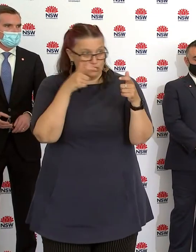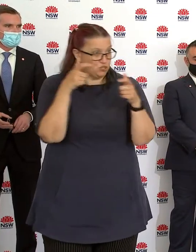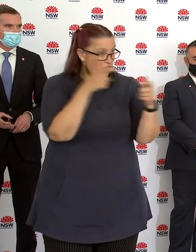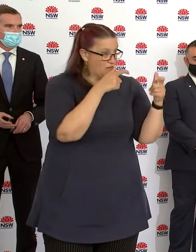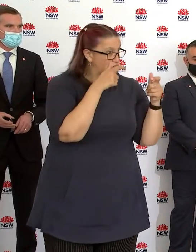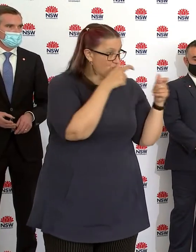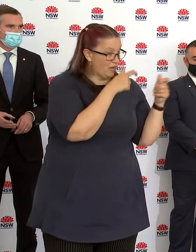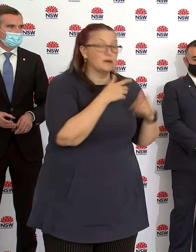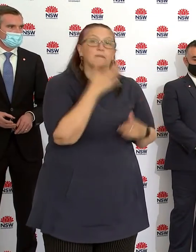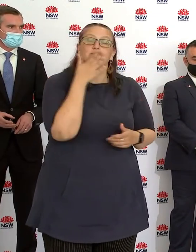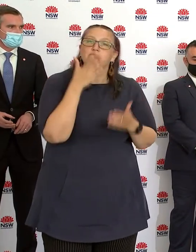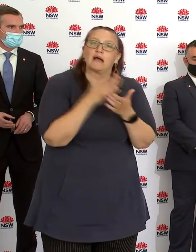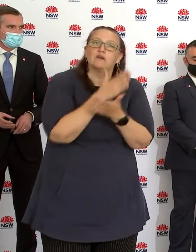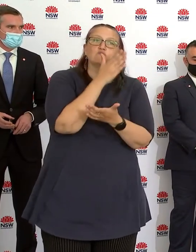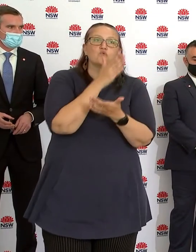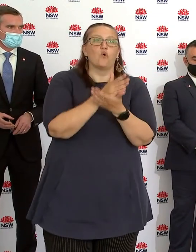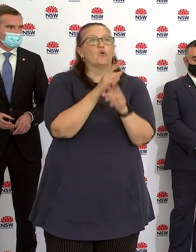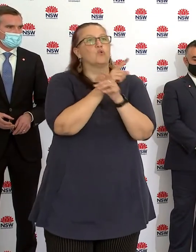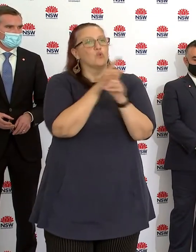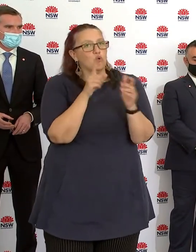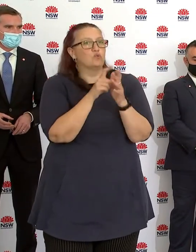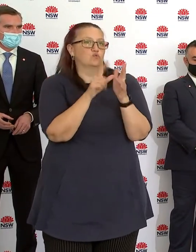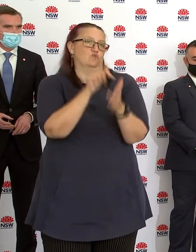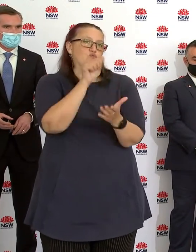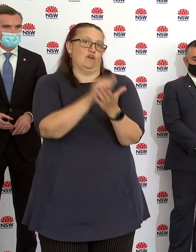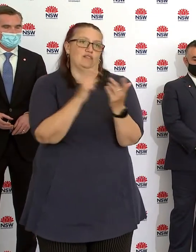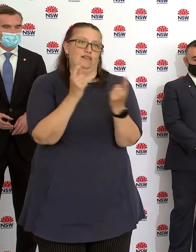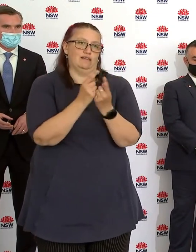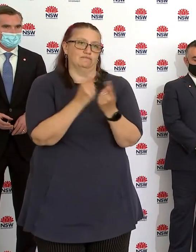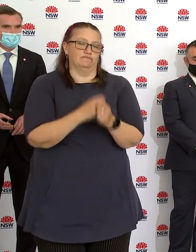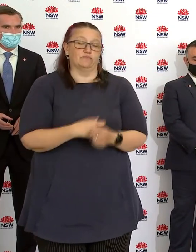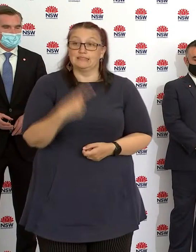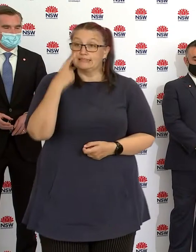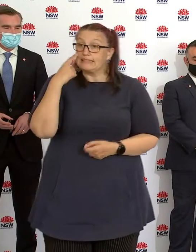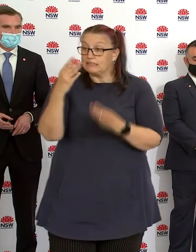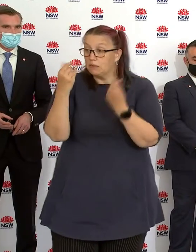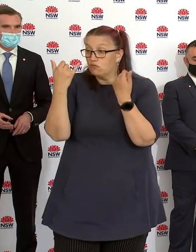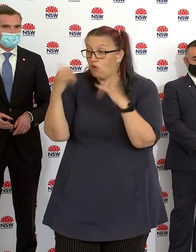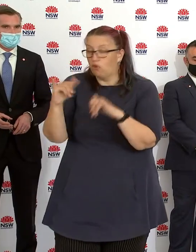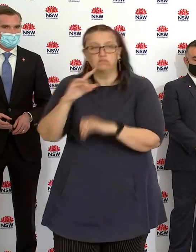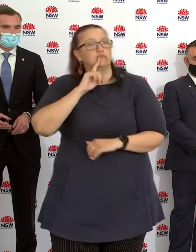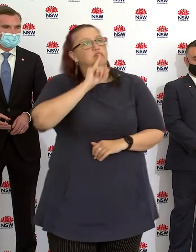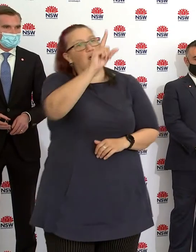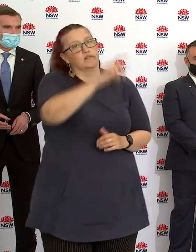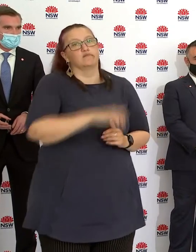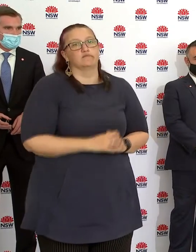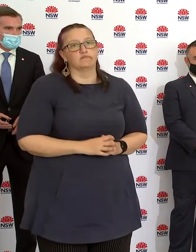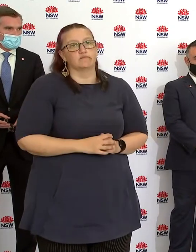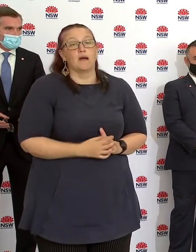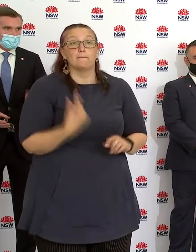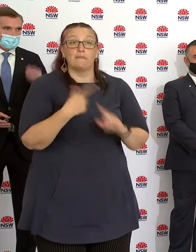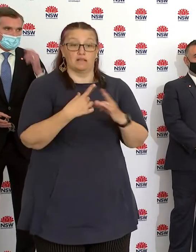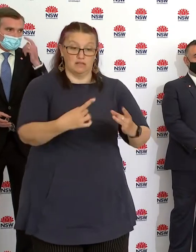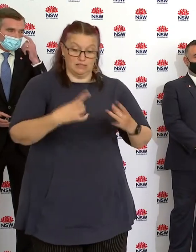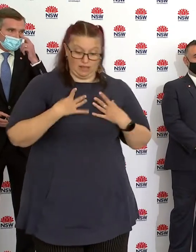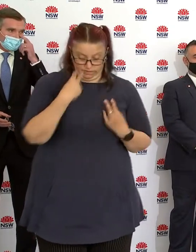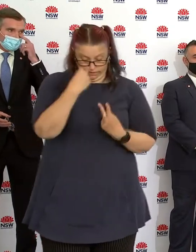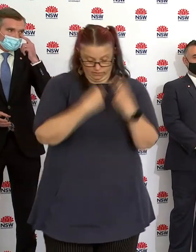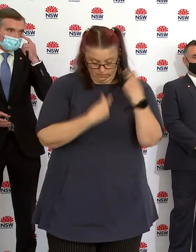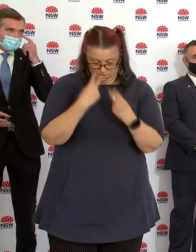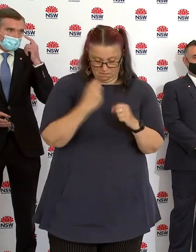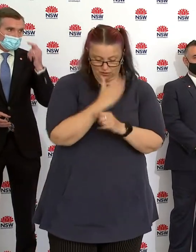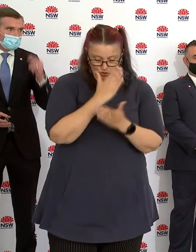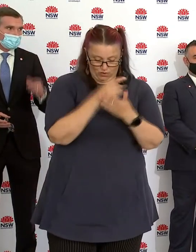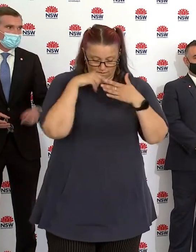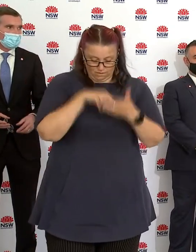we just ask everybody to do more to report those who aren't doing the right thing, but also to be vigilant in making sure you're doing the right